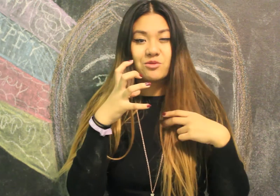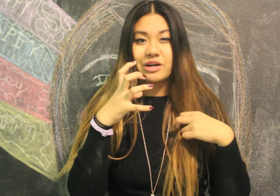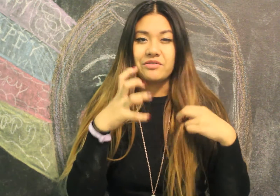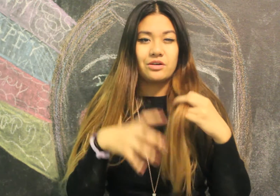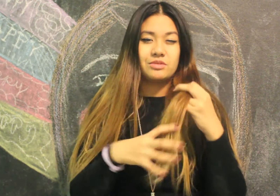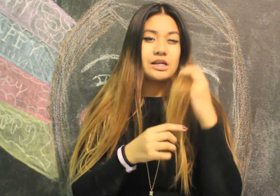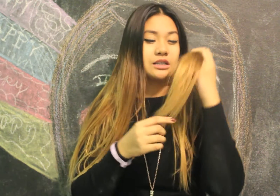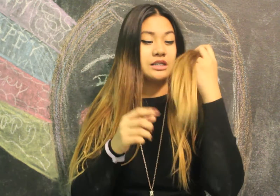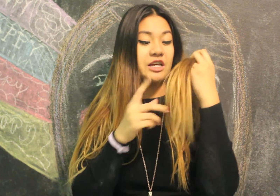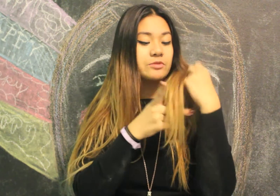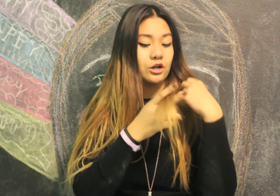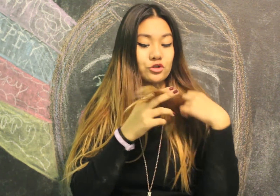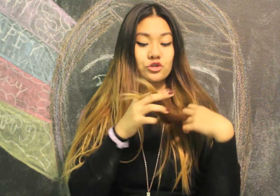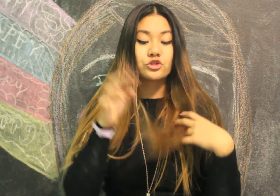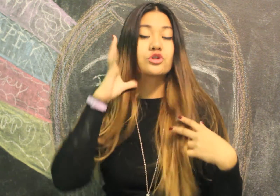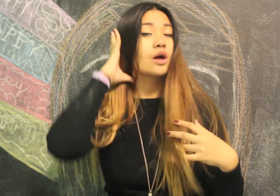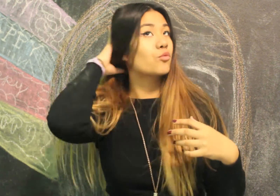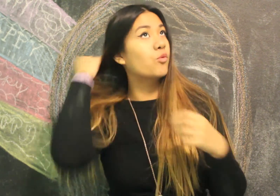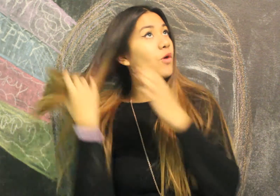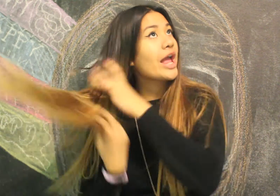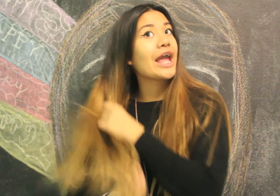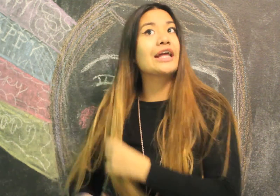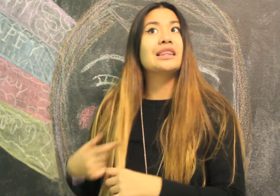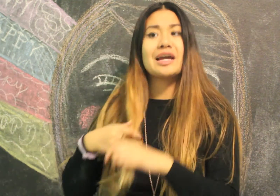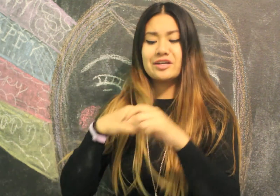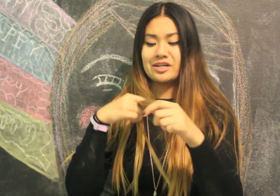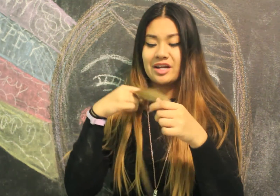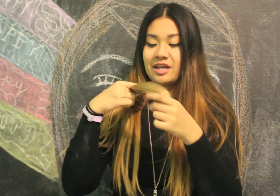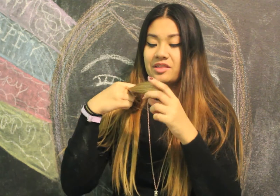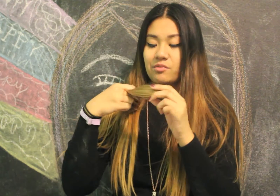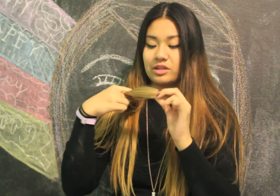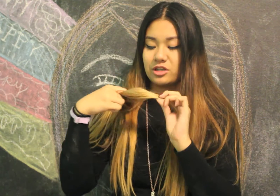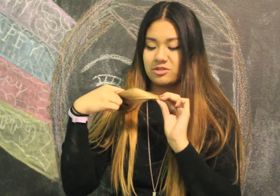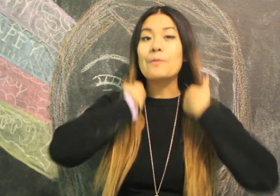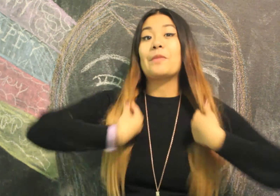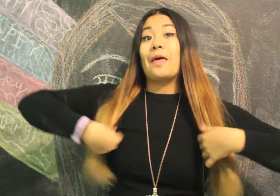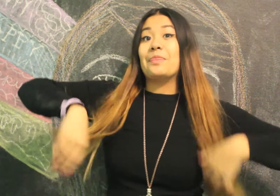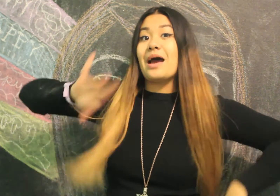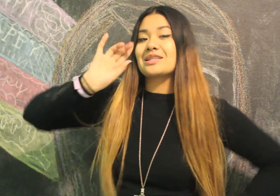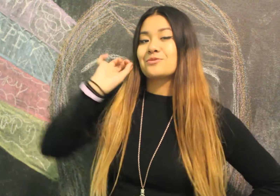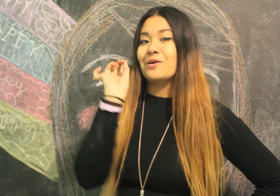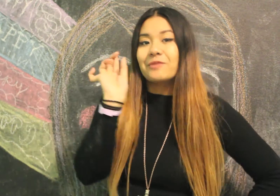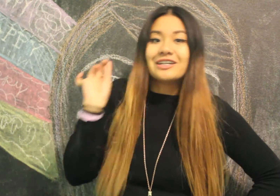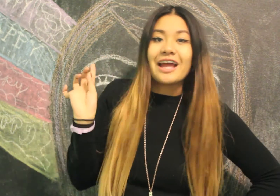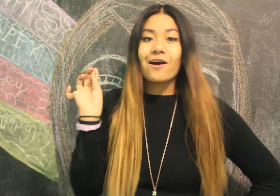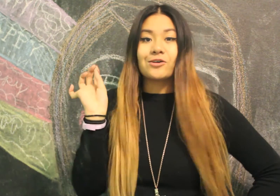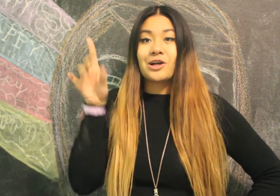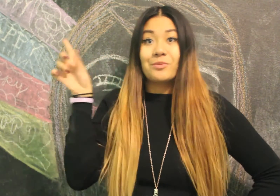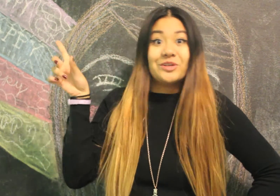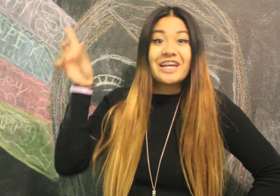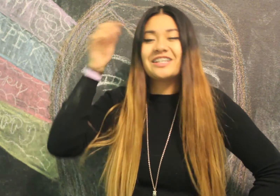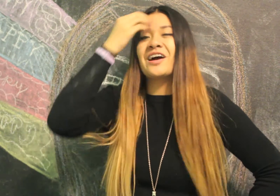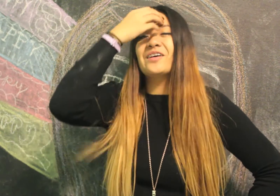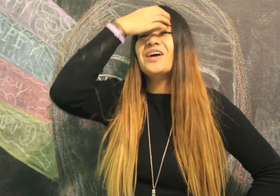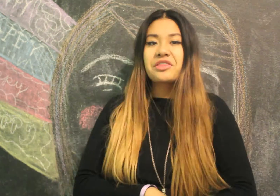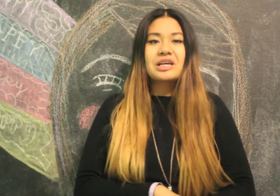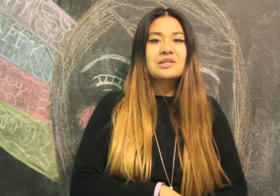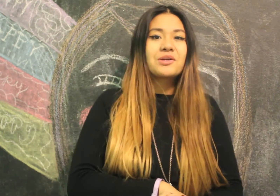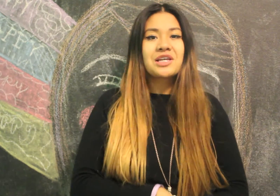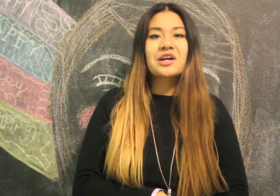ombre You know what I'm saying because the tips are so are way lighter than what they used to be Oh, that's what went down a couple of days ago One of things I want to talk